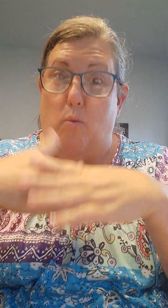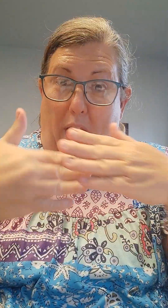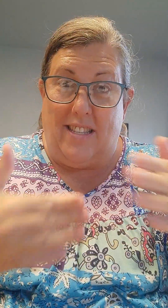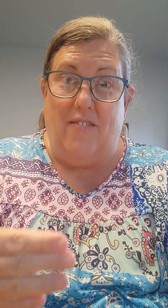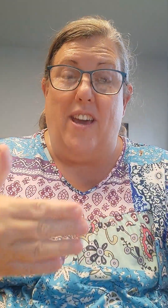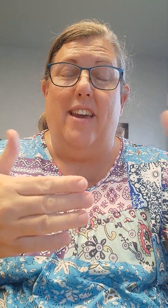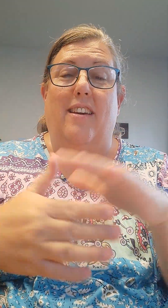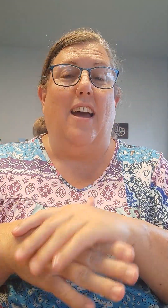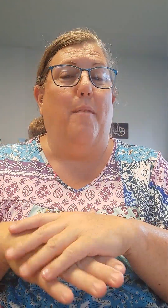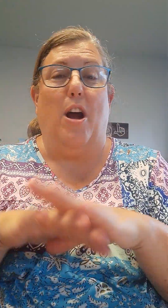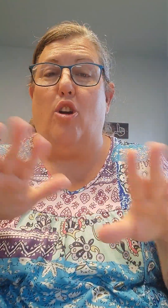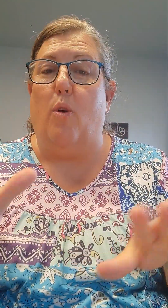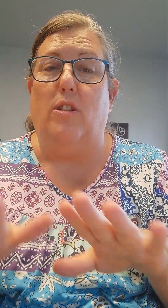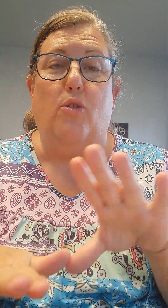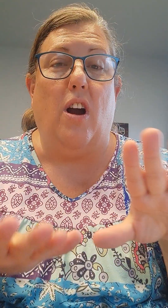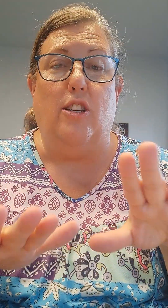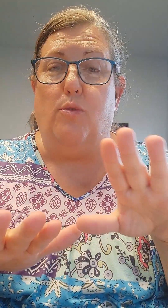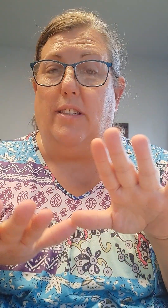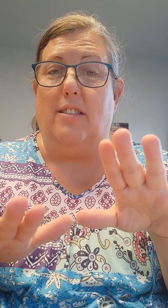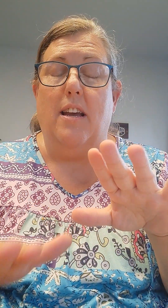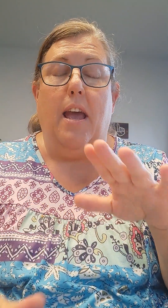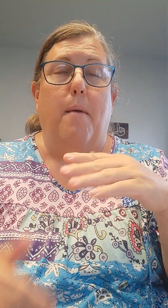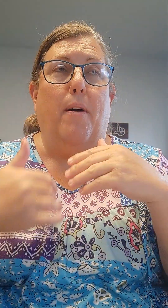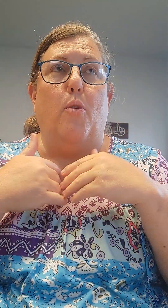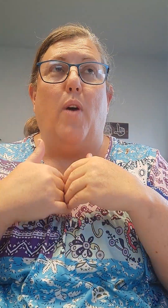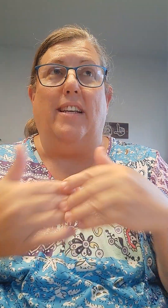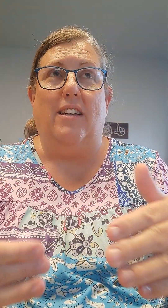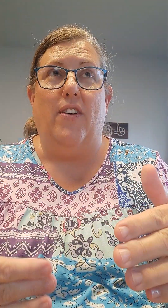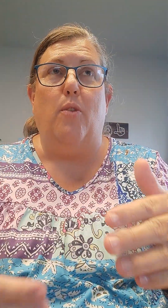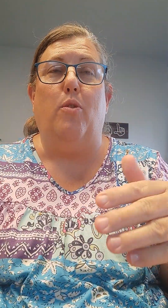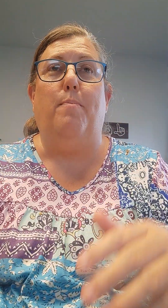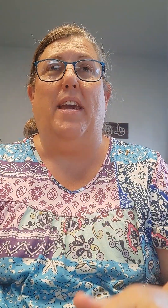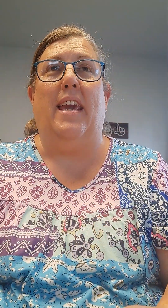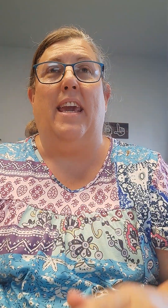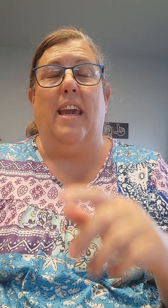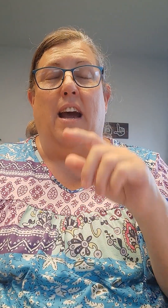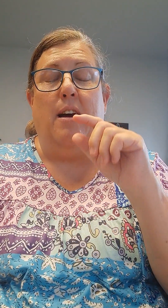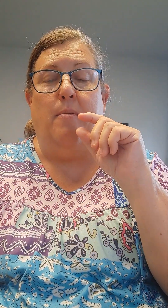the rest of it, I'm not gonna go into hundreds. But the rest of it would be, um,